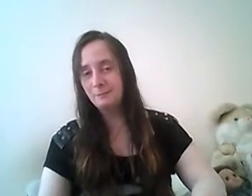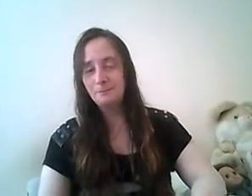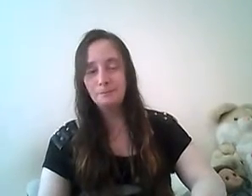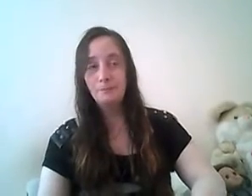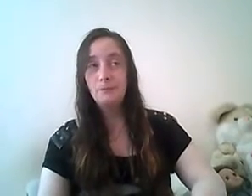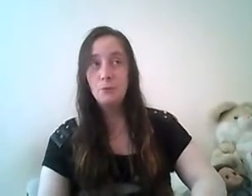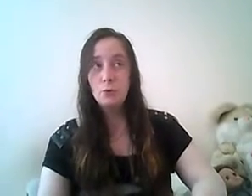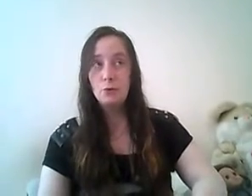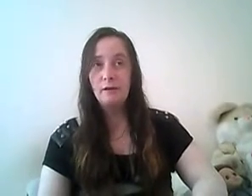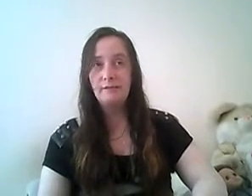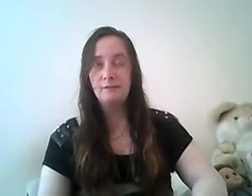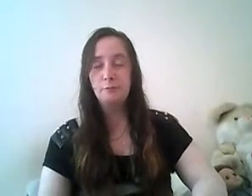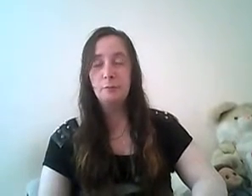she was going